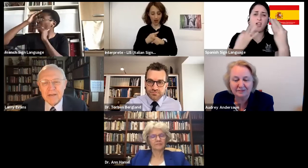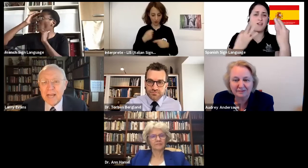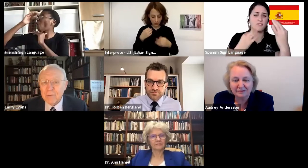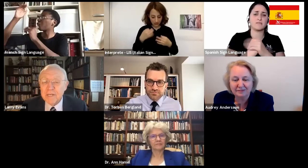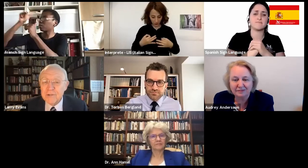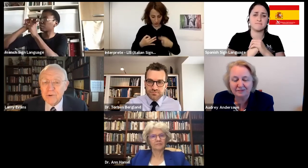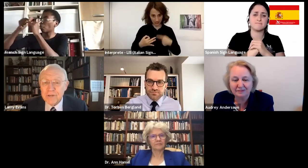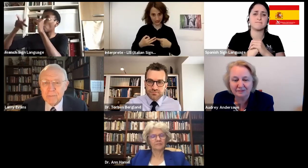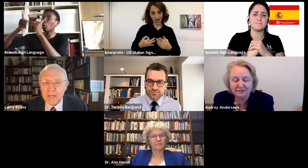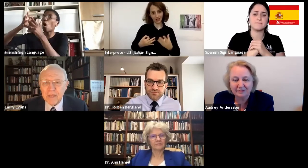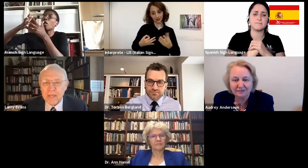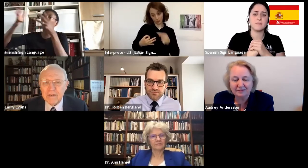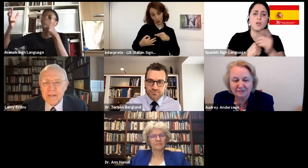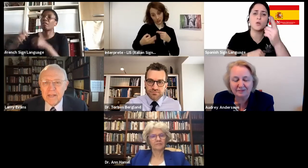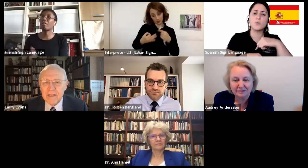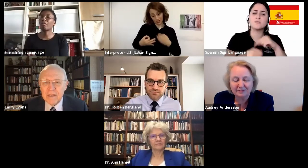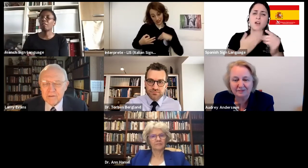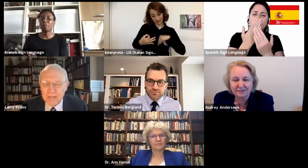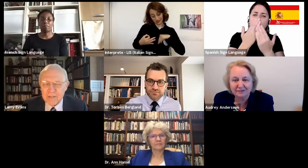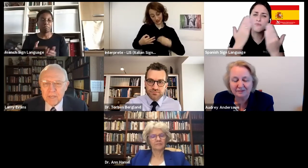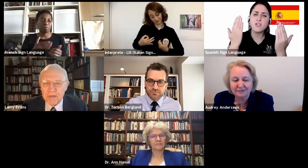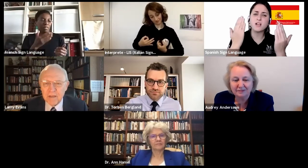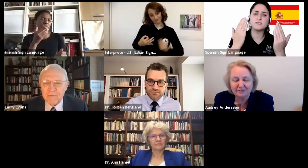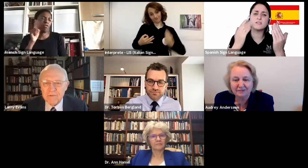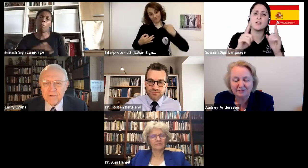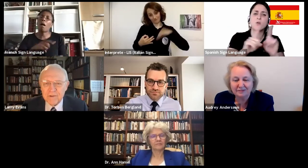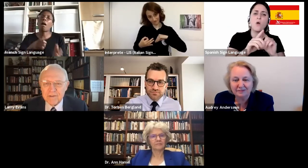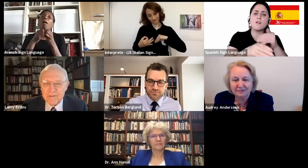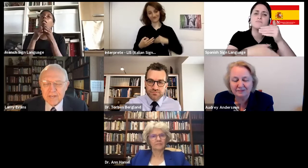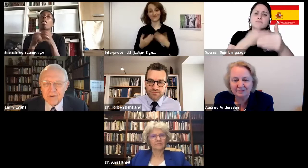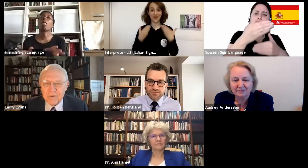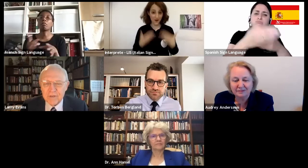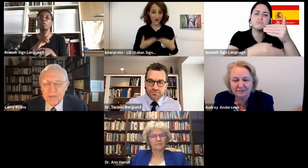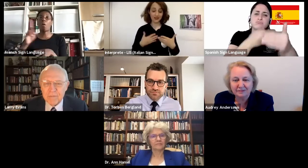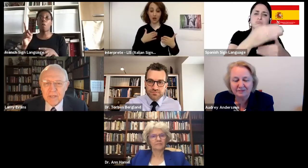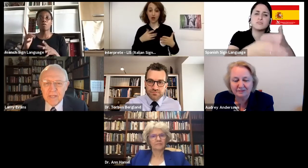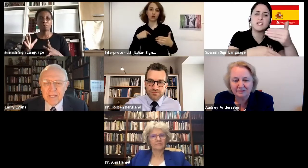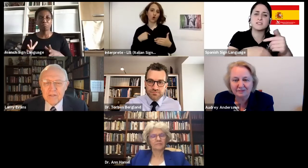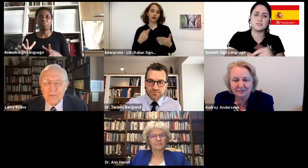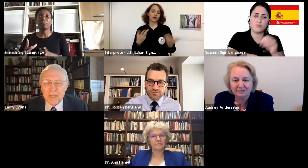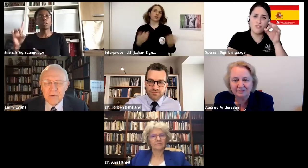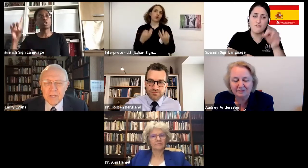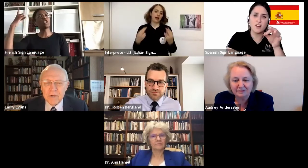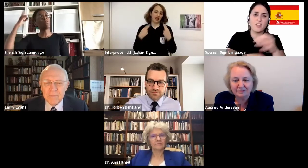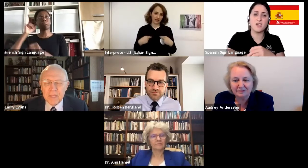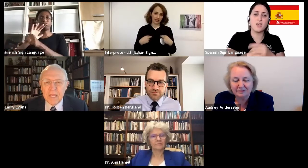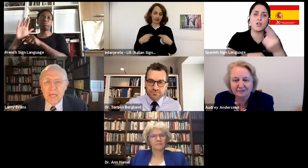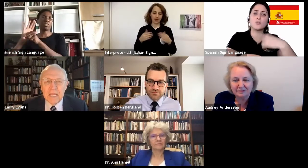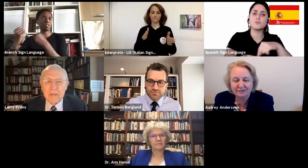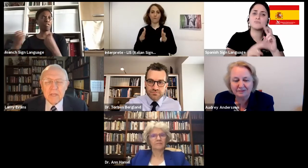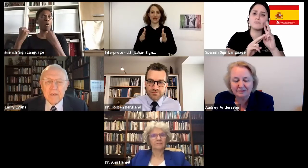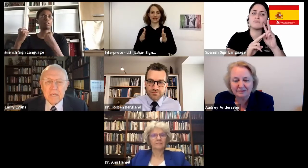And not to be discouraged about that. God is big enough. Stay close to him. So thank you, Audrey.